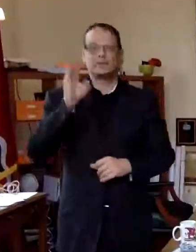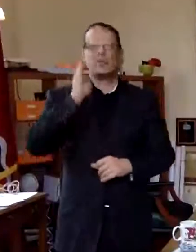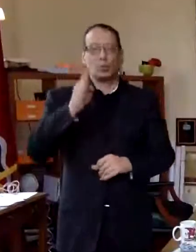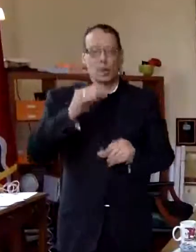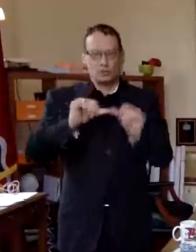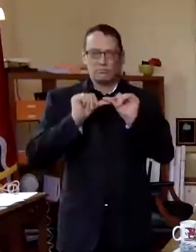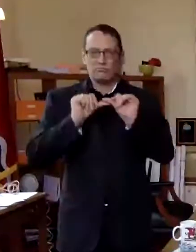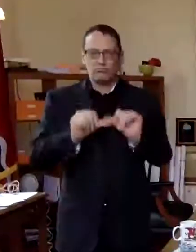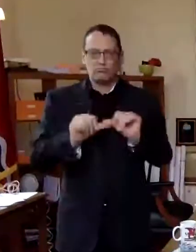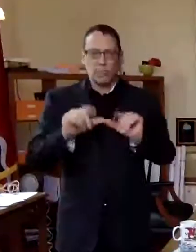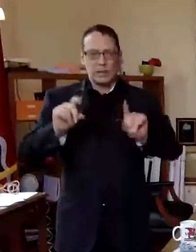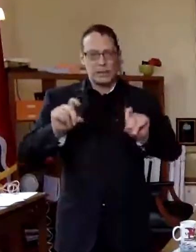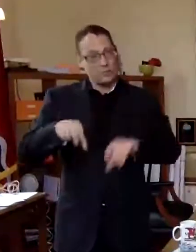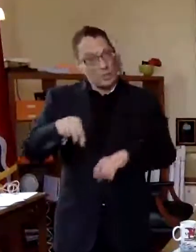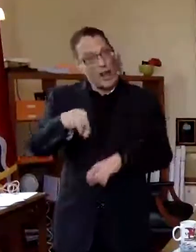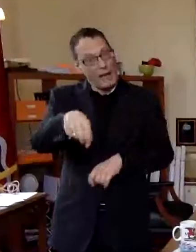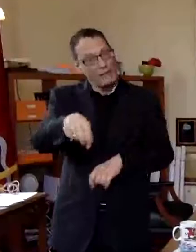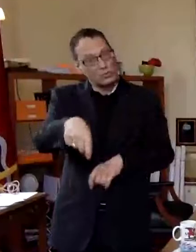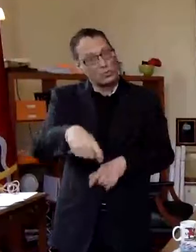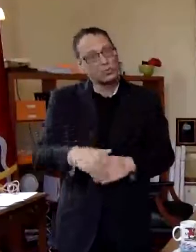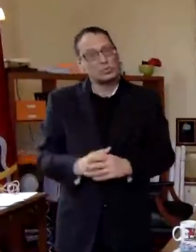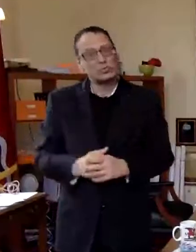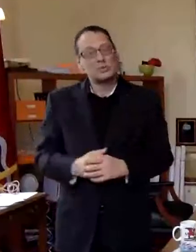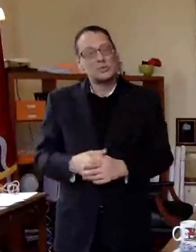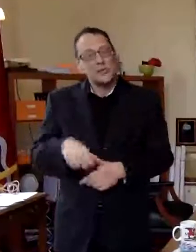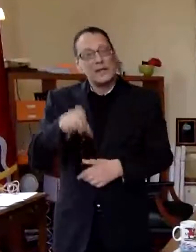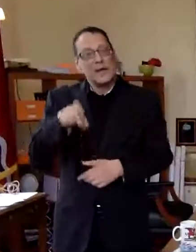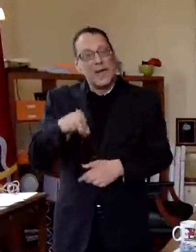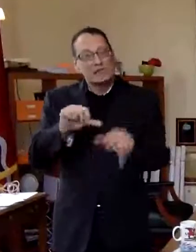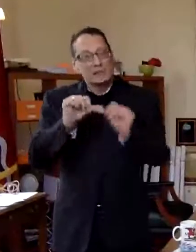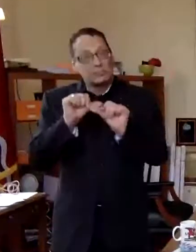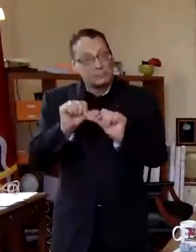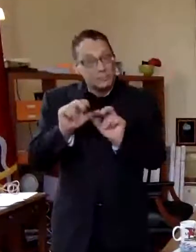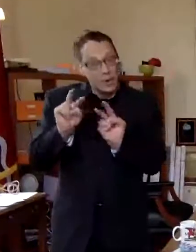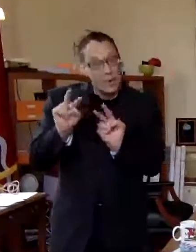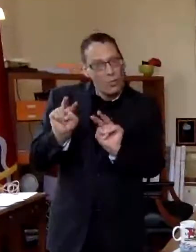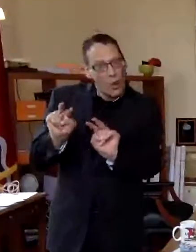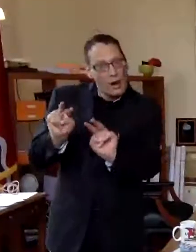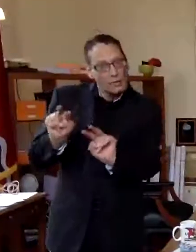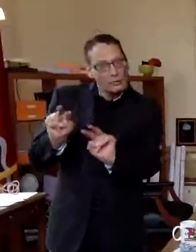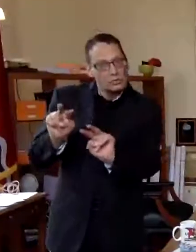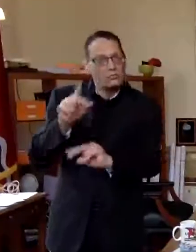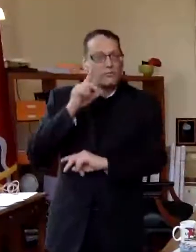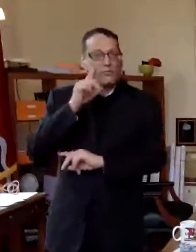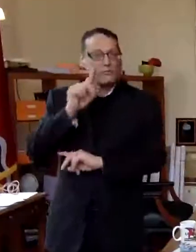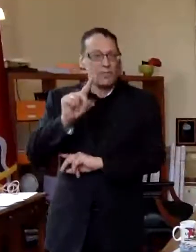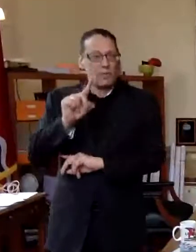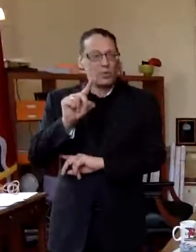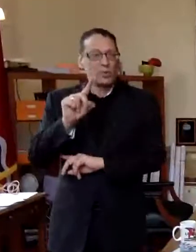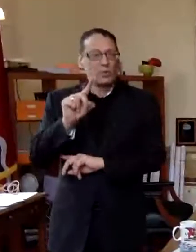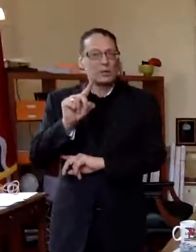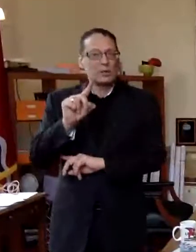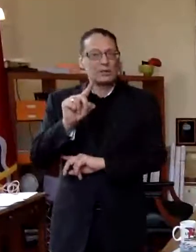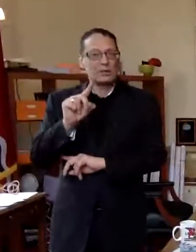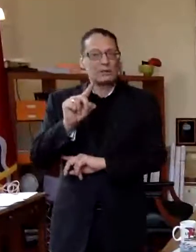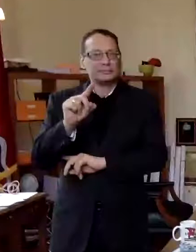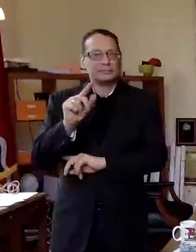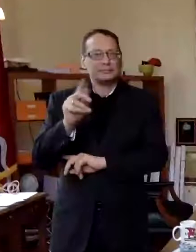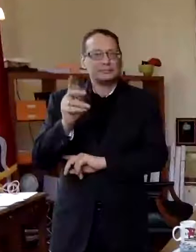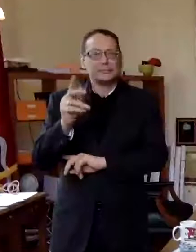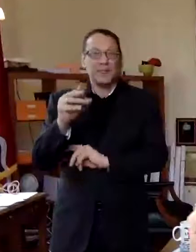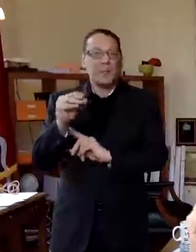we we have to because what we have to do is continue to watch for um for